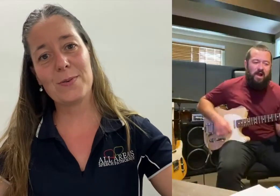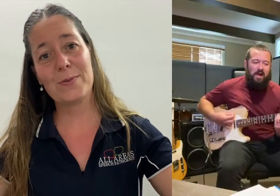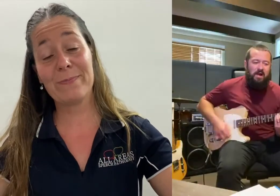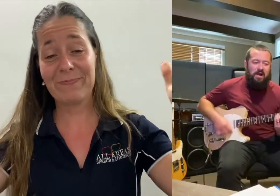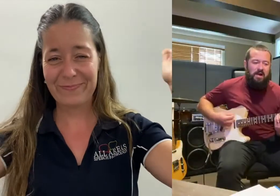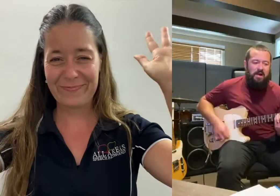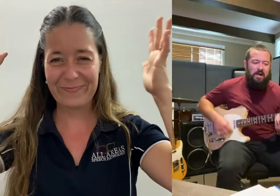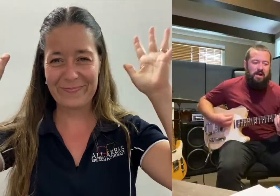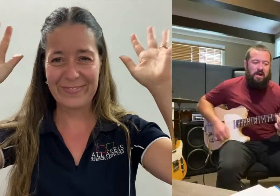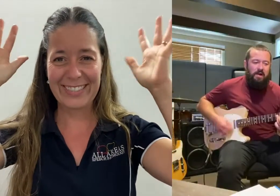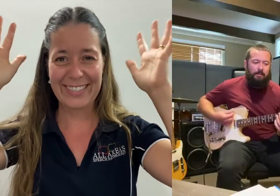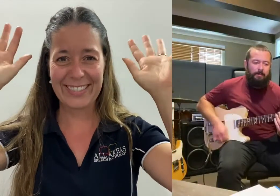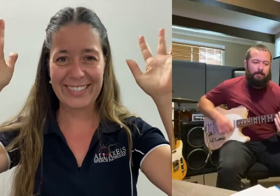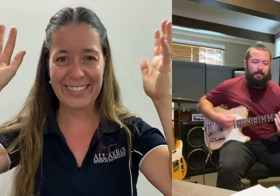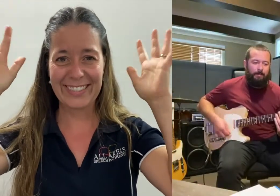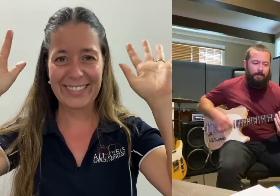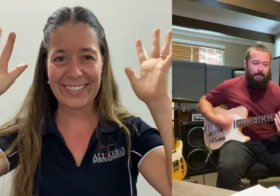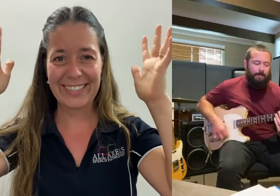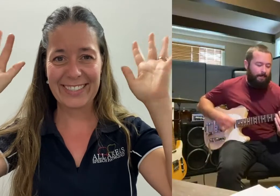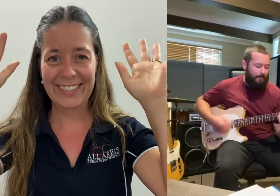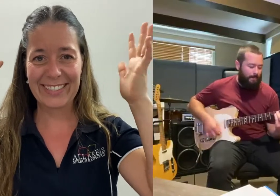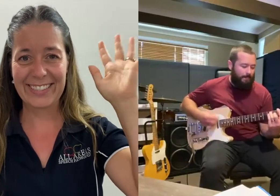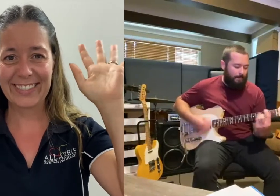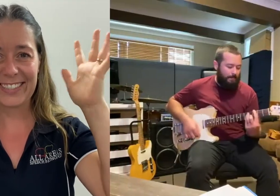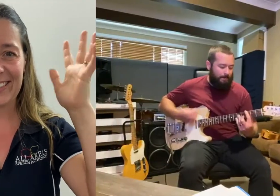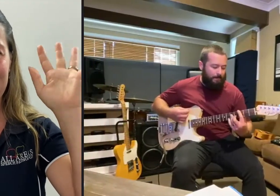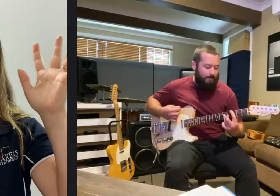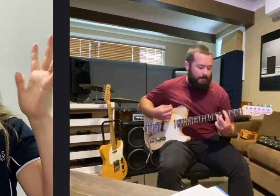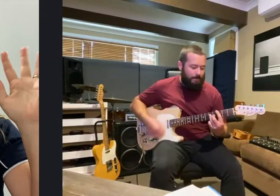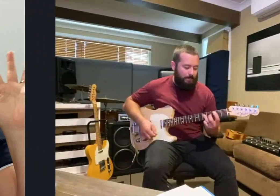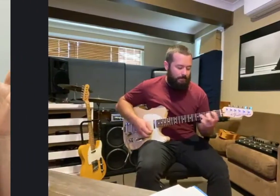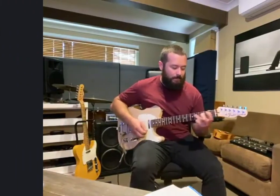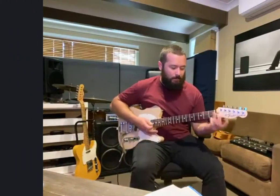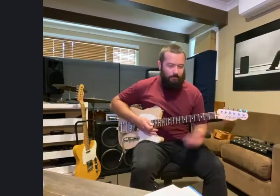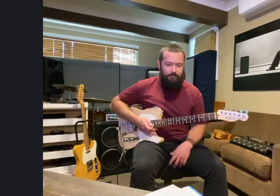Oh, no. You